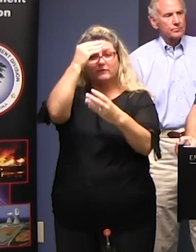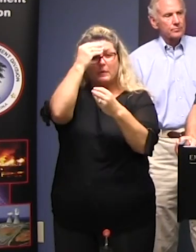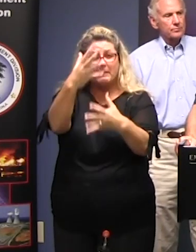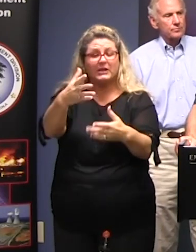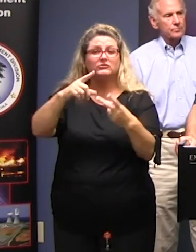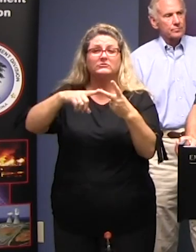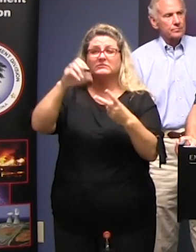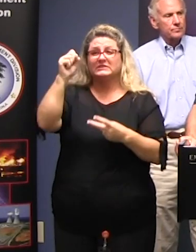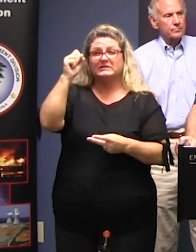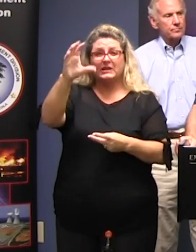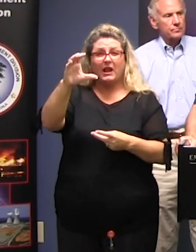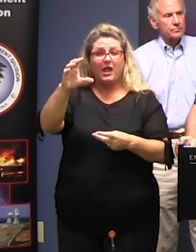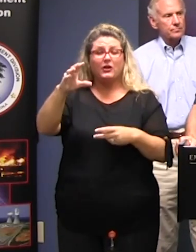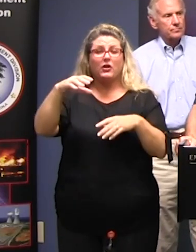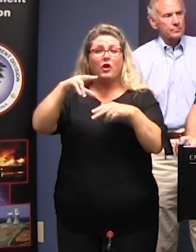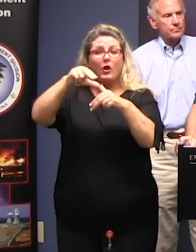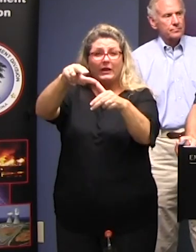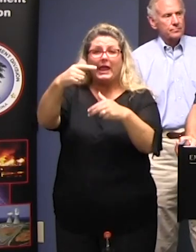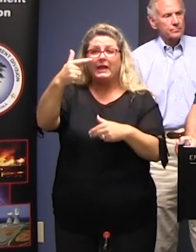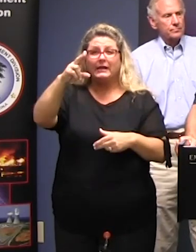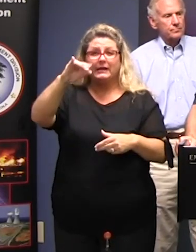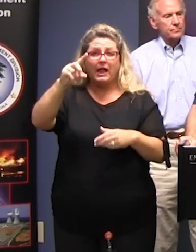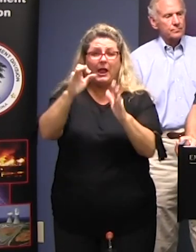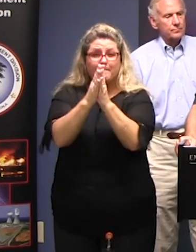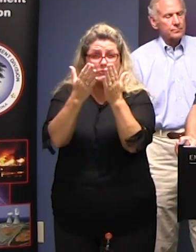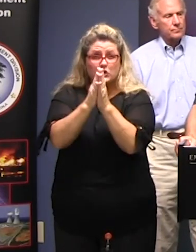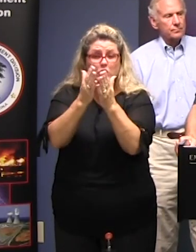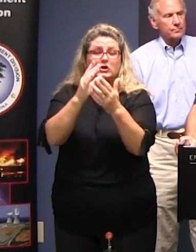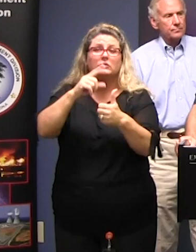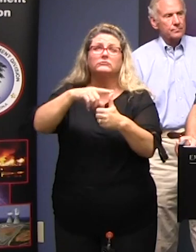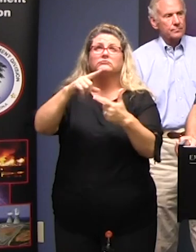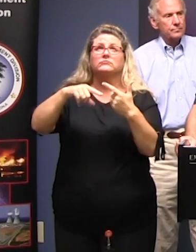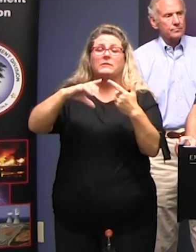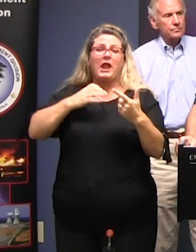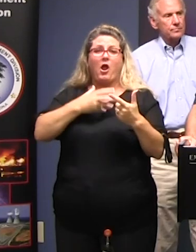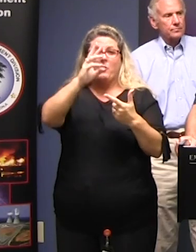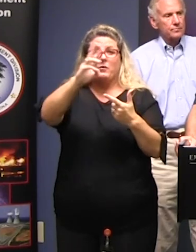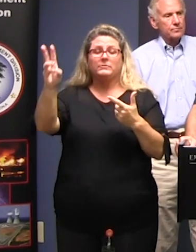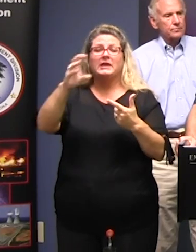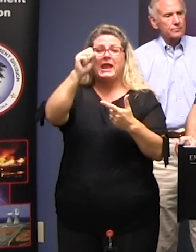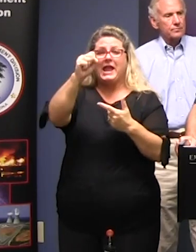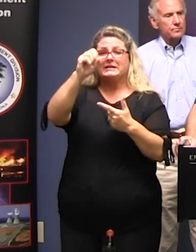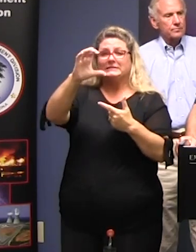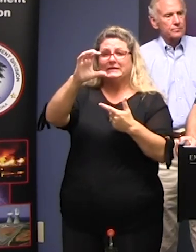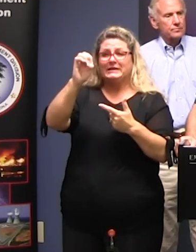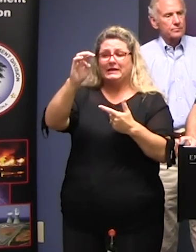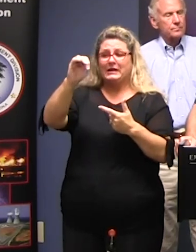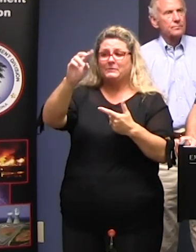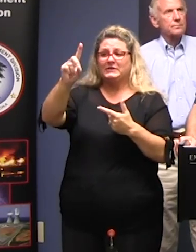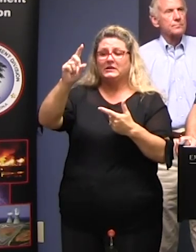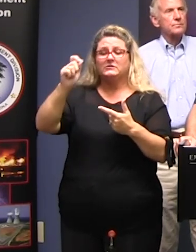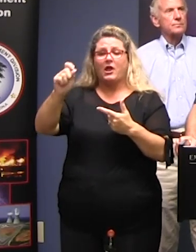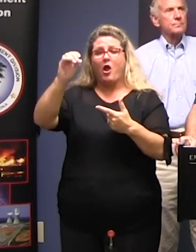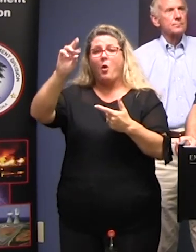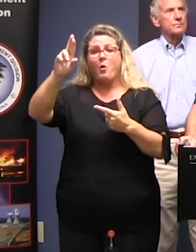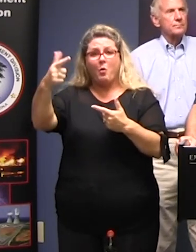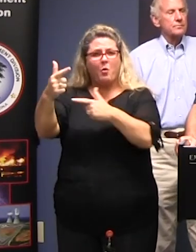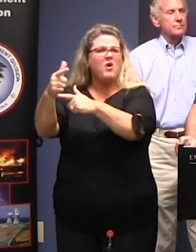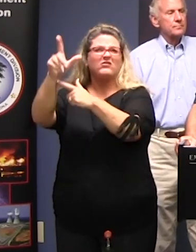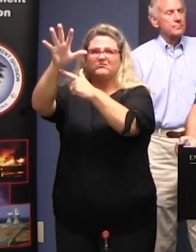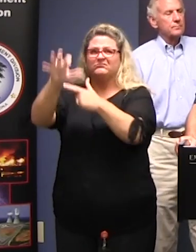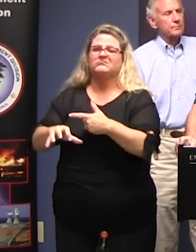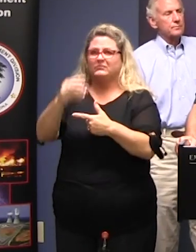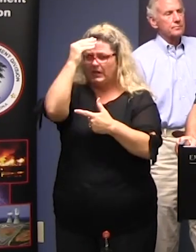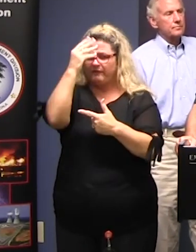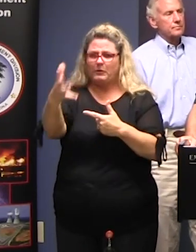mentioned the South Carolina hurricane guide We've also got our website SCEMD.org which is full of information